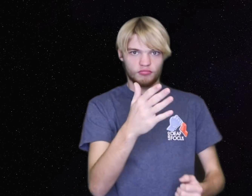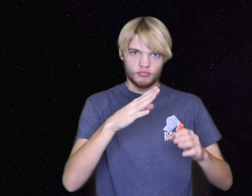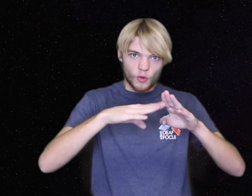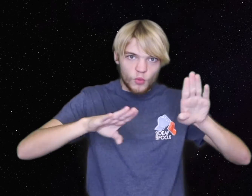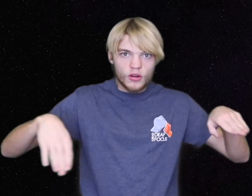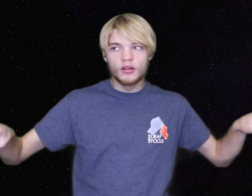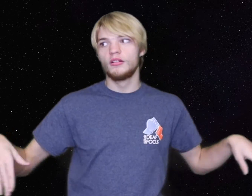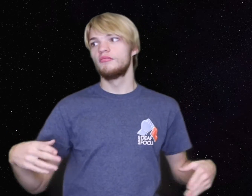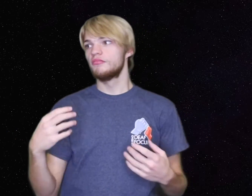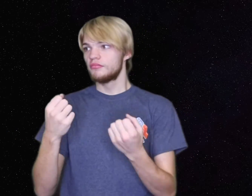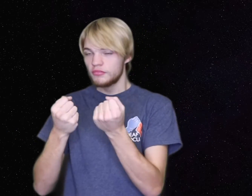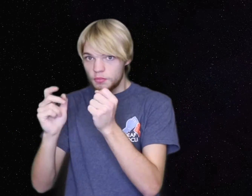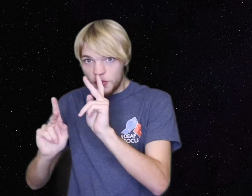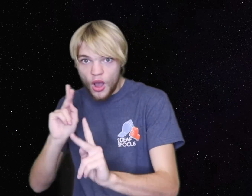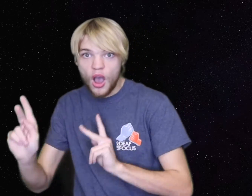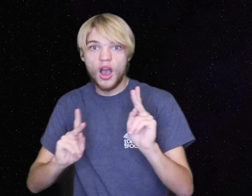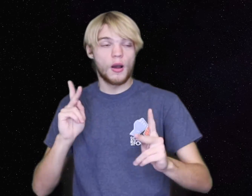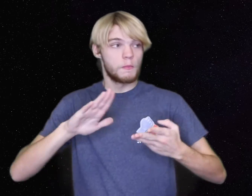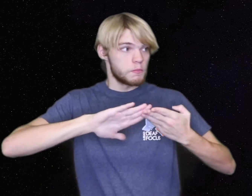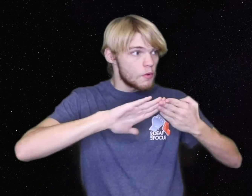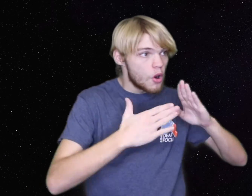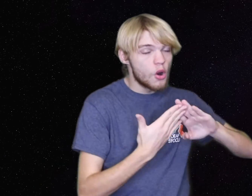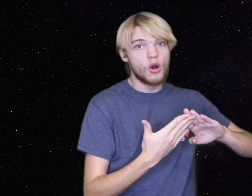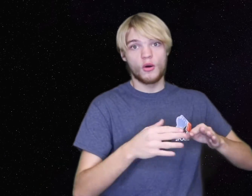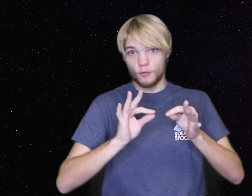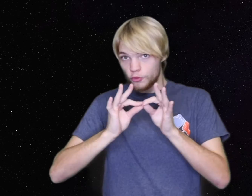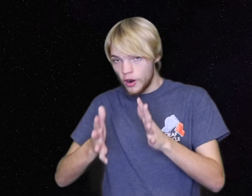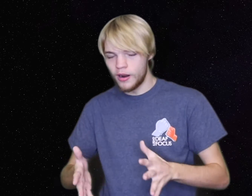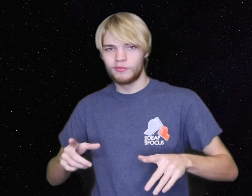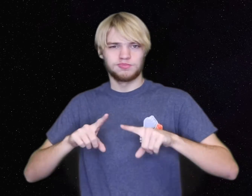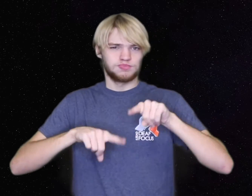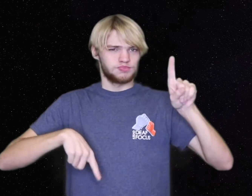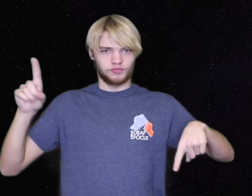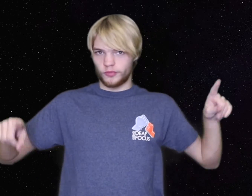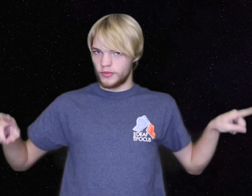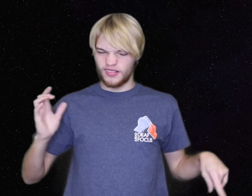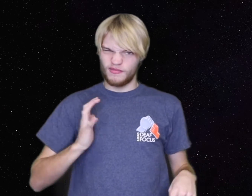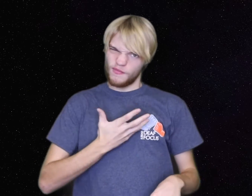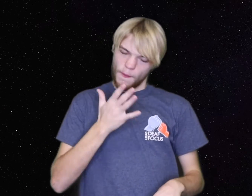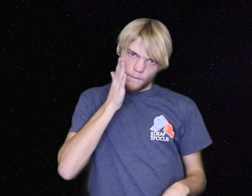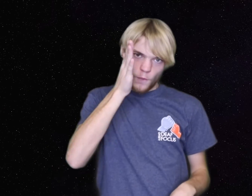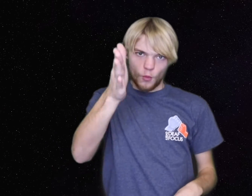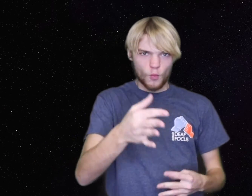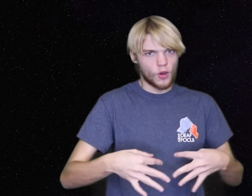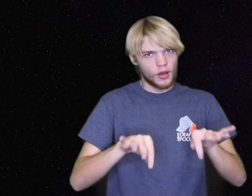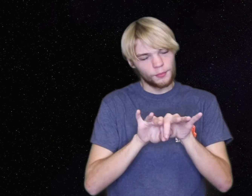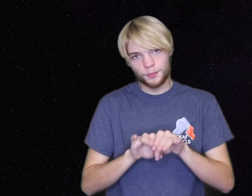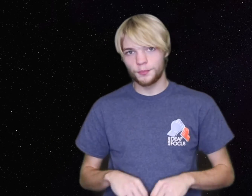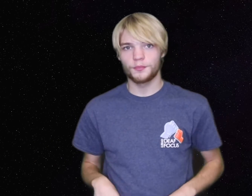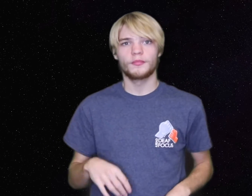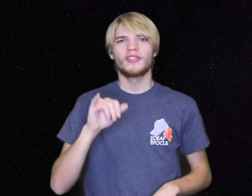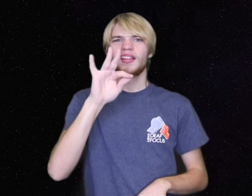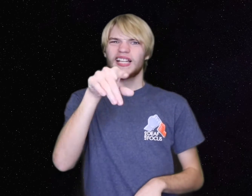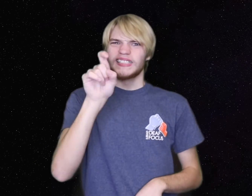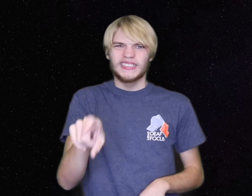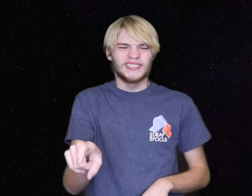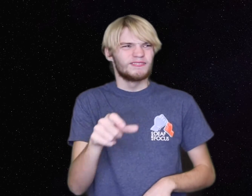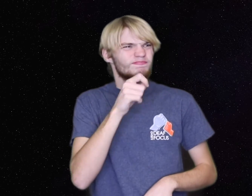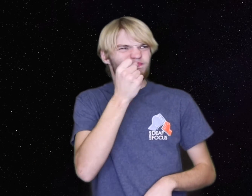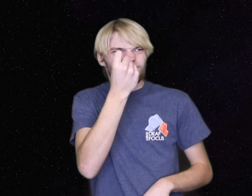and support Deaf Focus and deaf children and the people in the community, interpreters, and a bunch of different opportunities to fundraise for Deaf